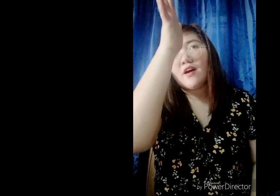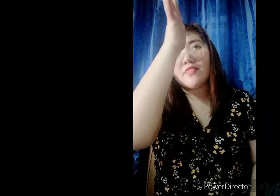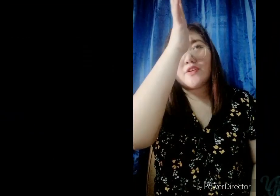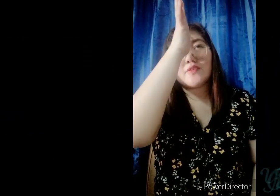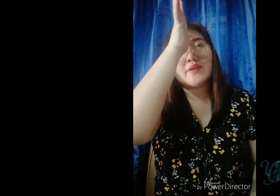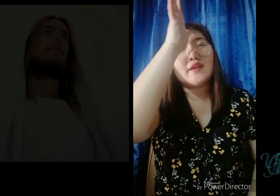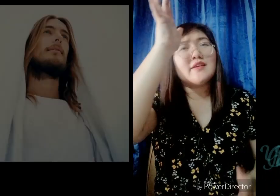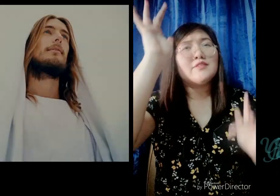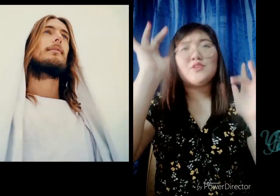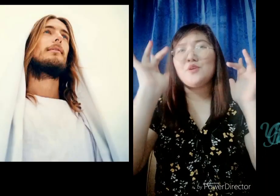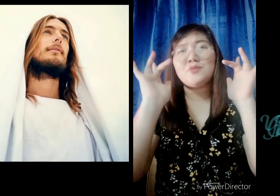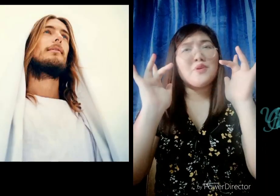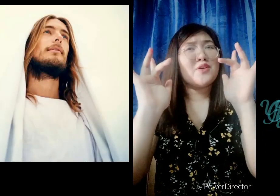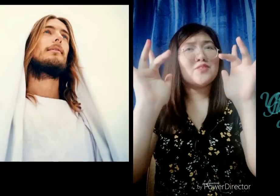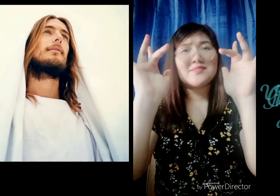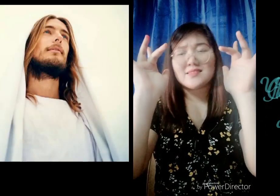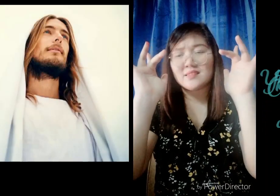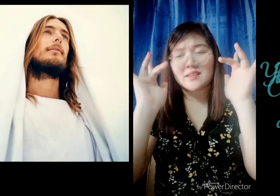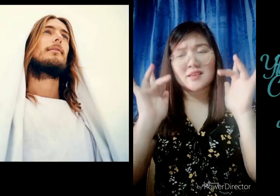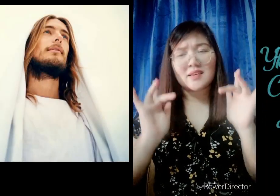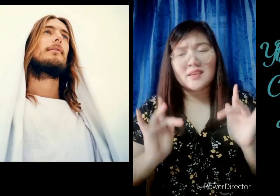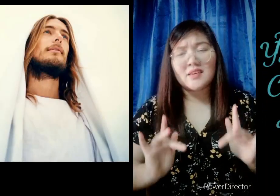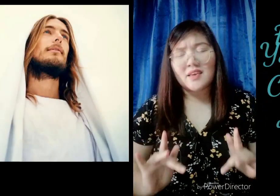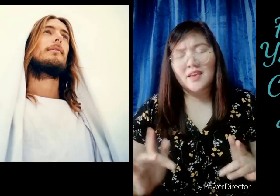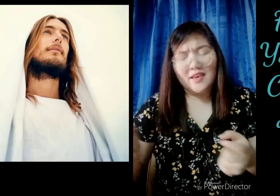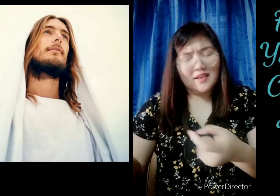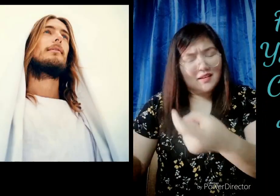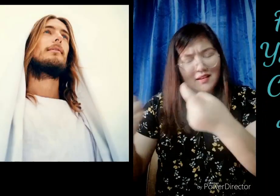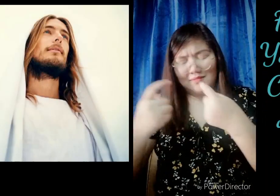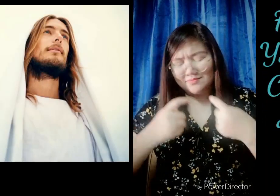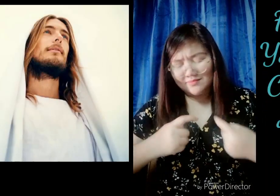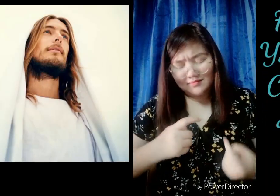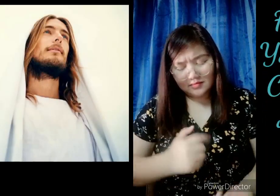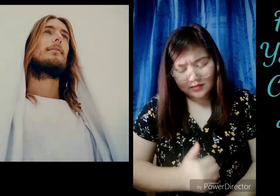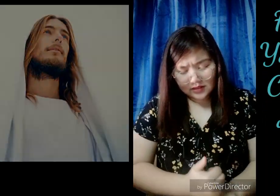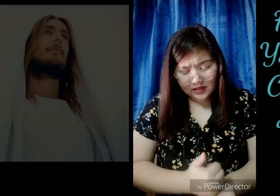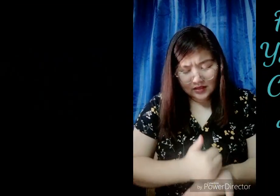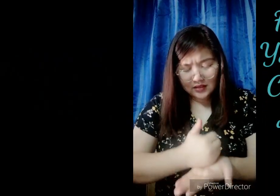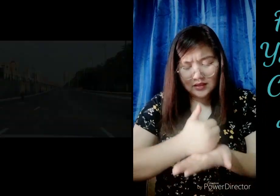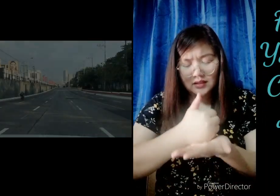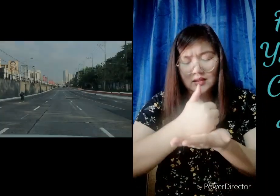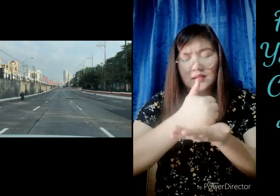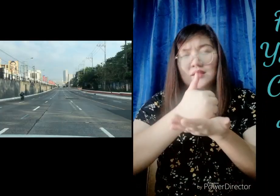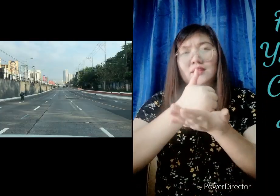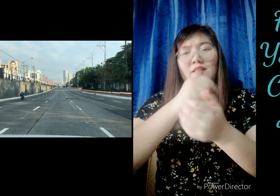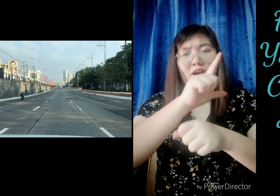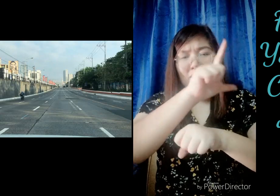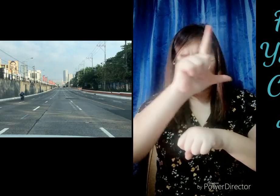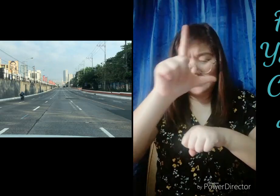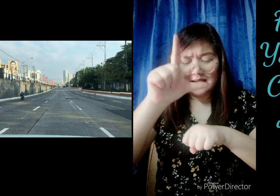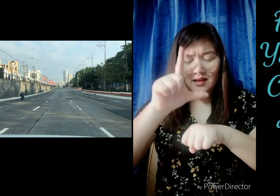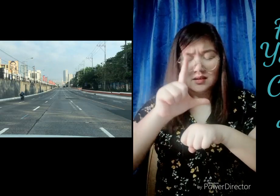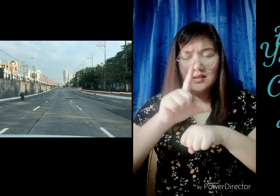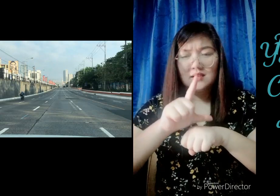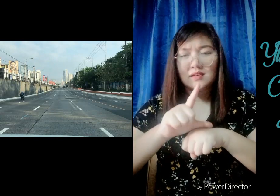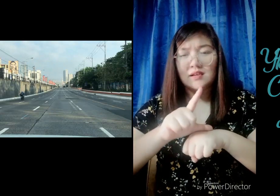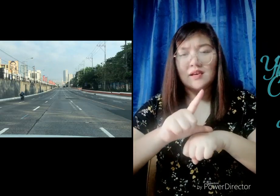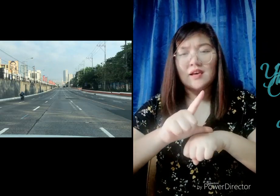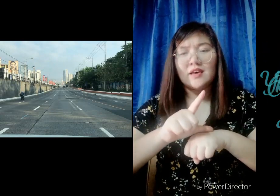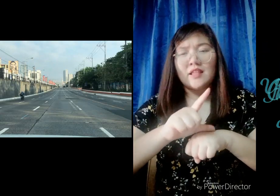Father, in your mercy Come heal our land